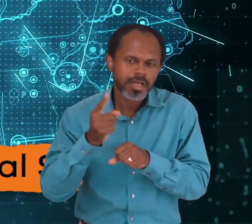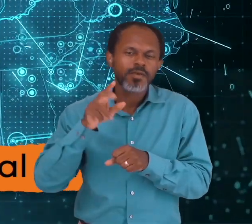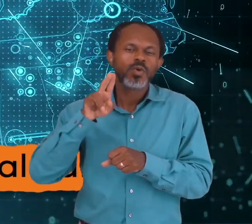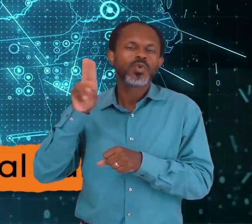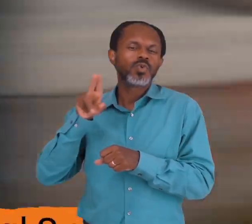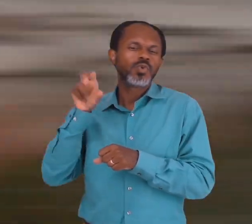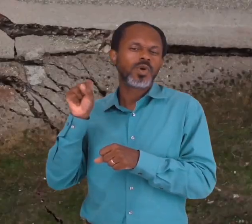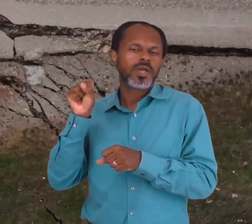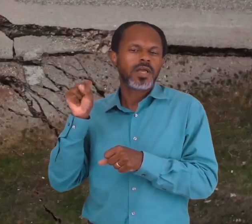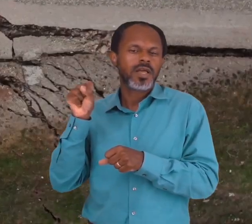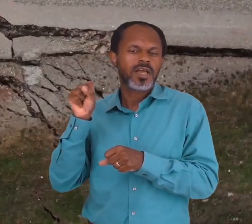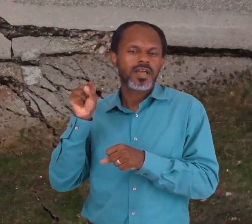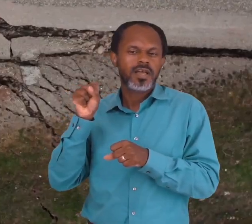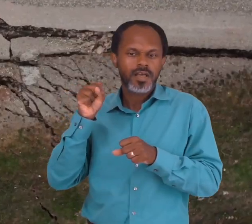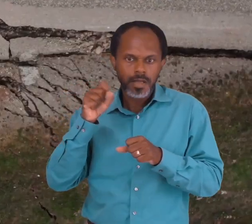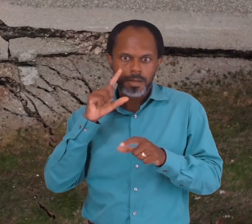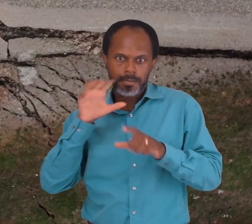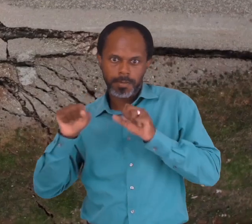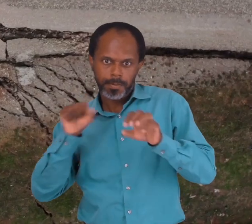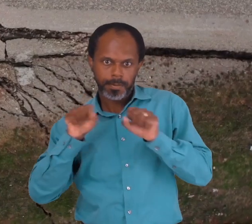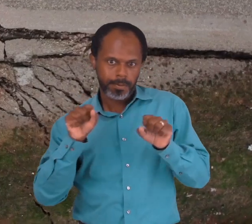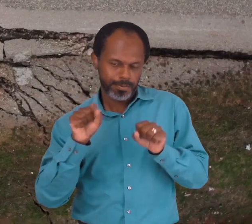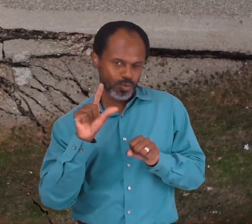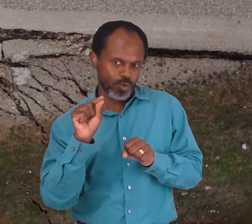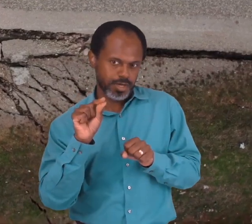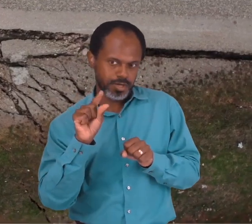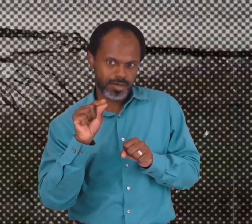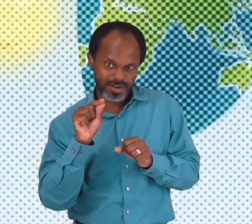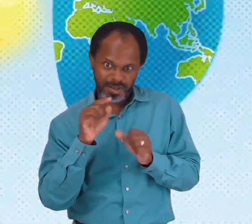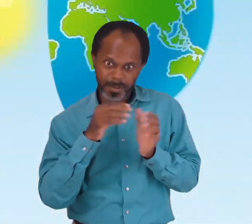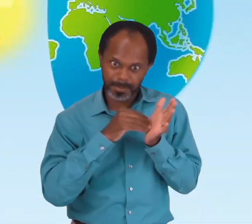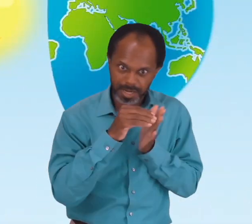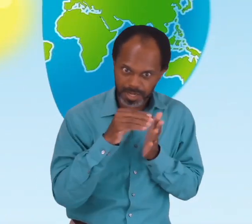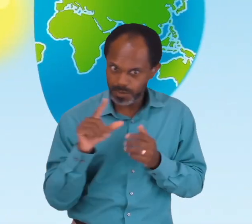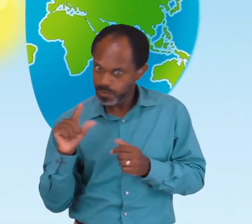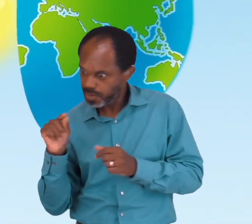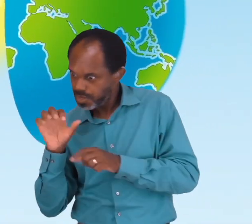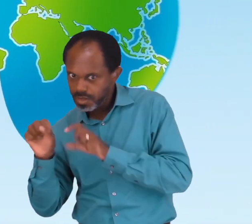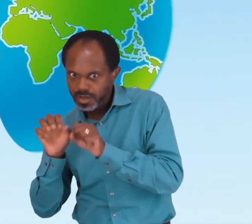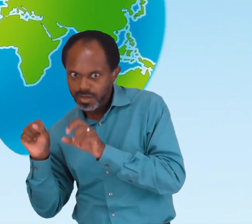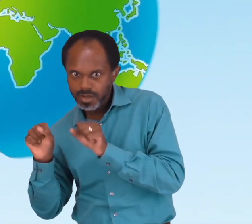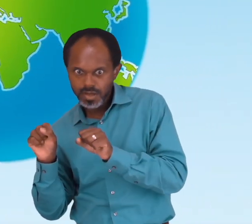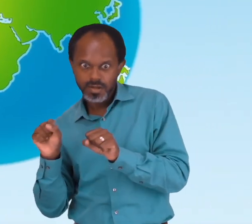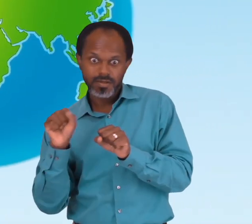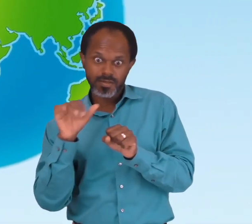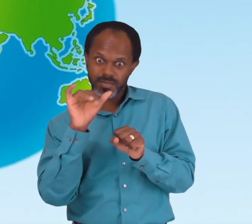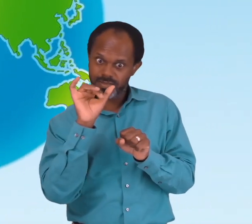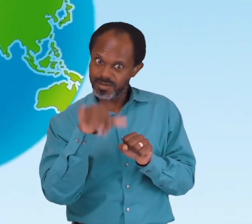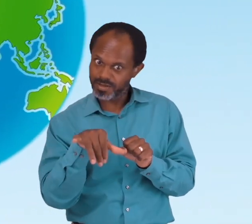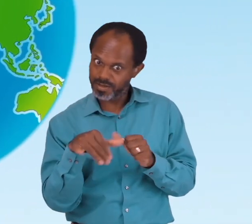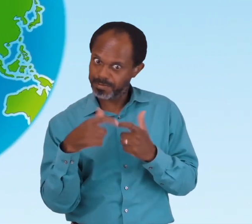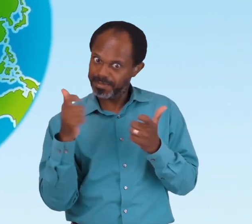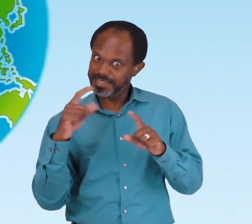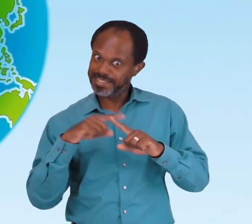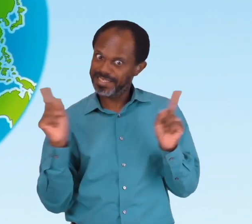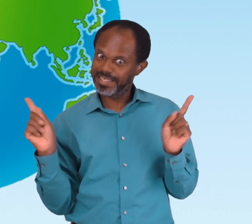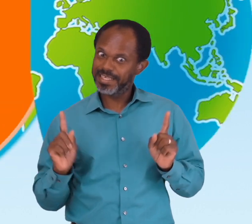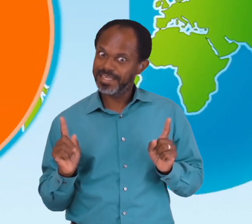Wow, that is a huge difference. The Earth has four major layers, inner